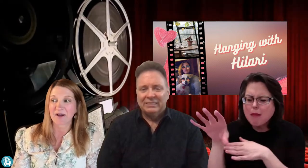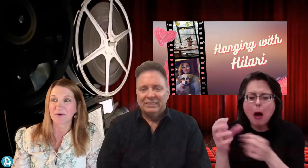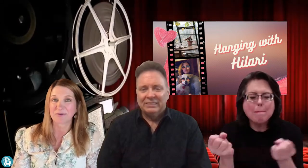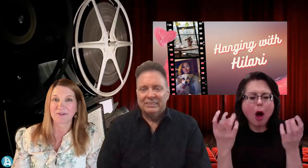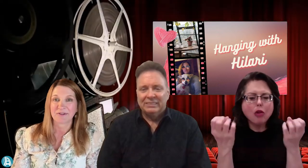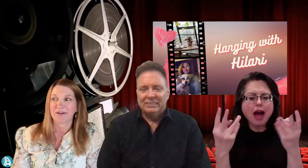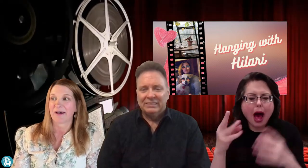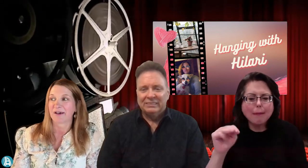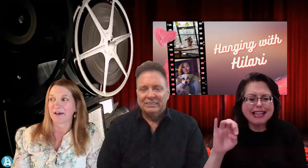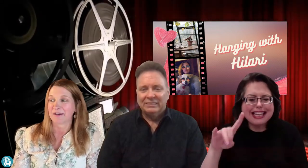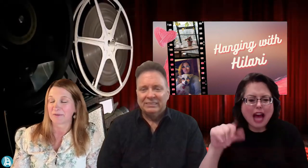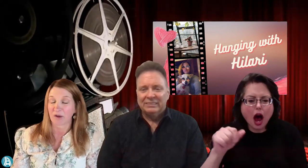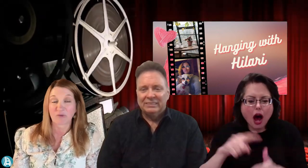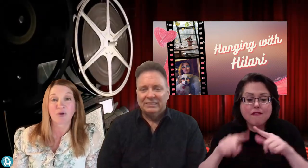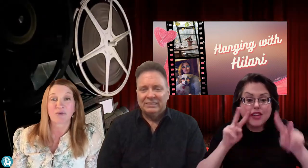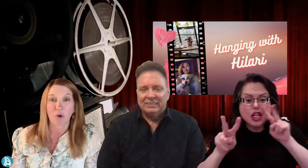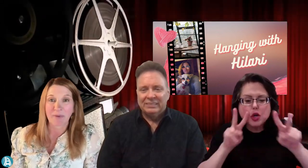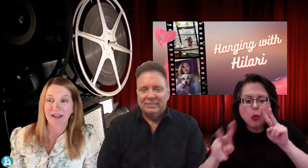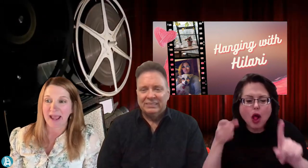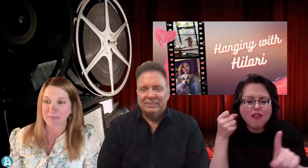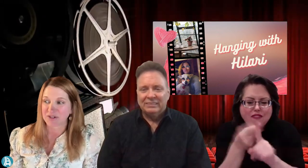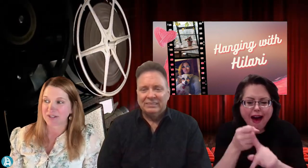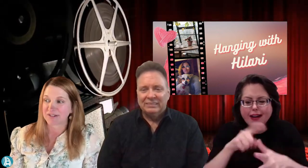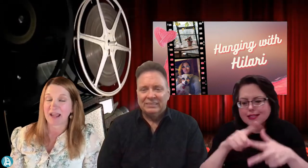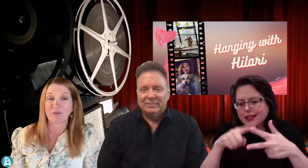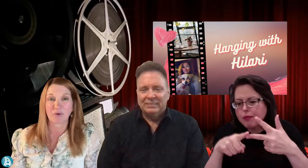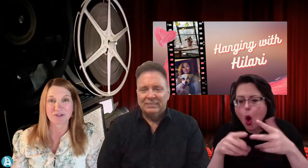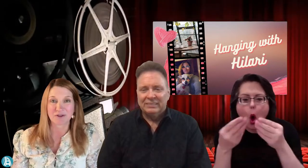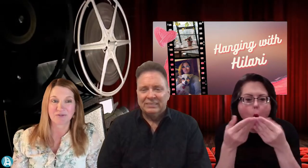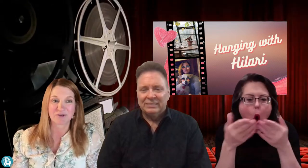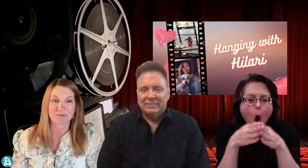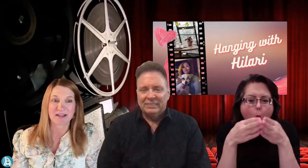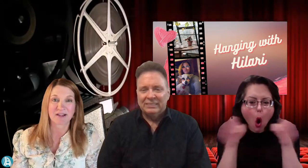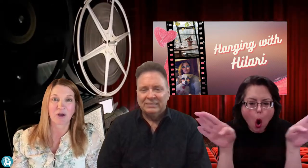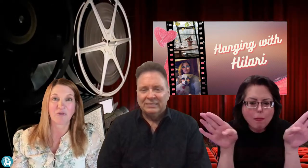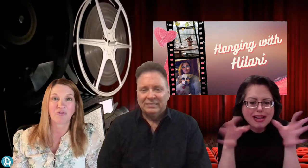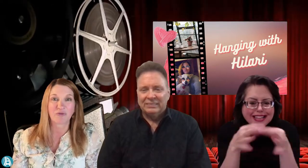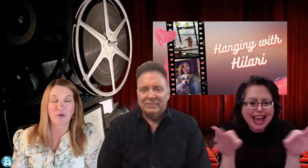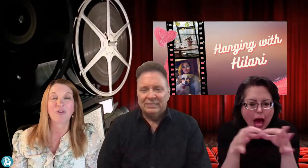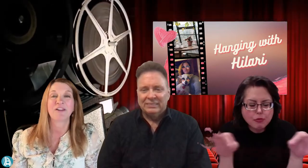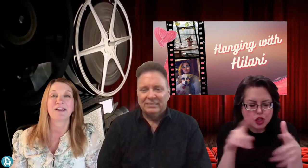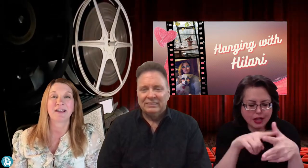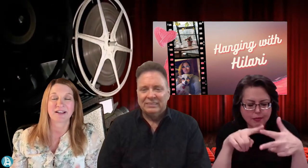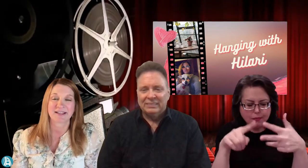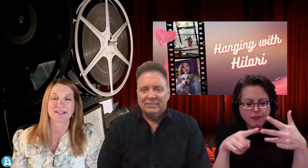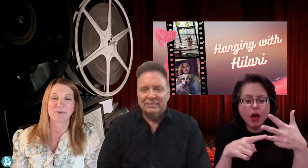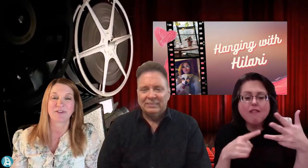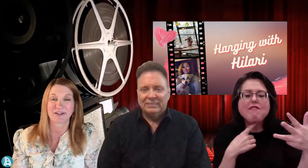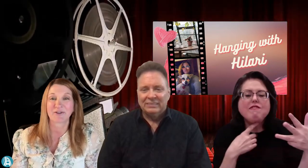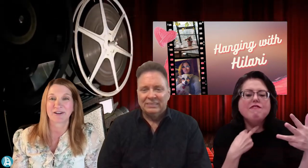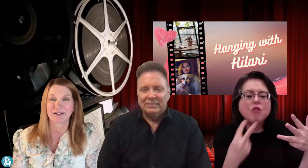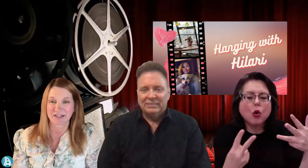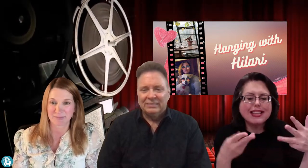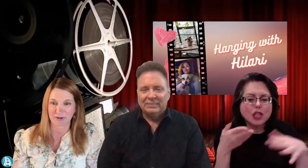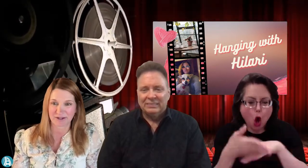sound, of course, open captioned and voiceover to make it a fully accessible integrated experience.